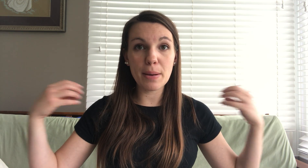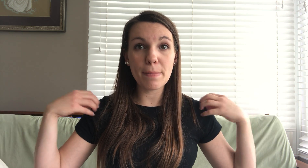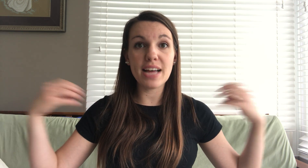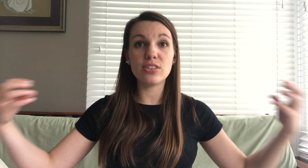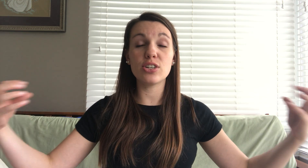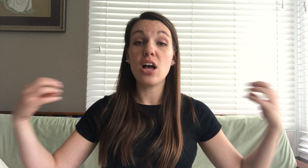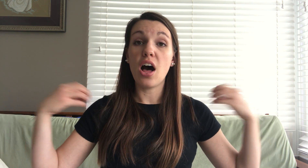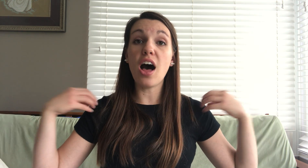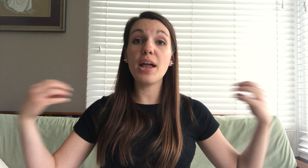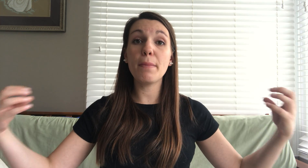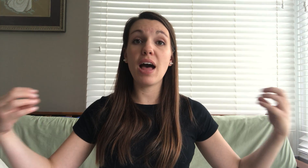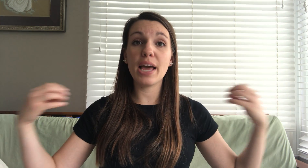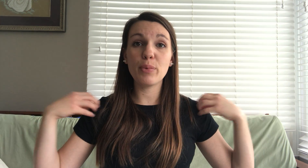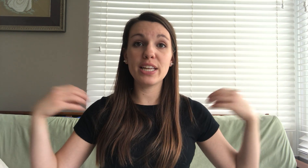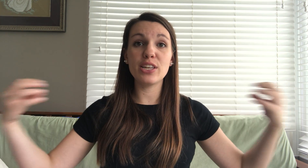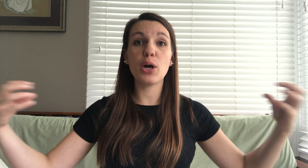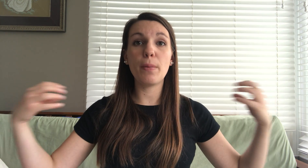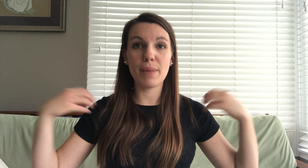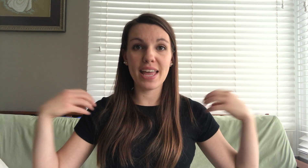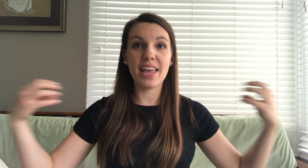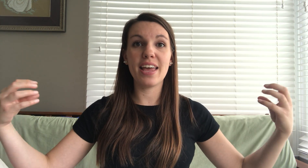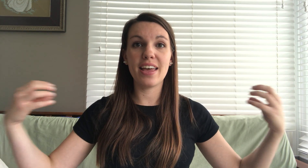-Patter, on my windowpane.